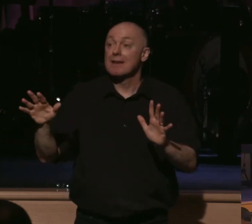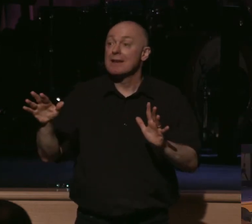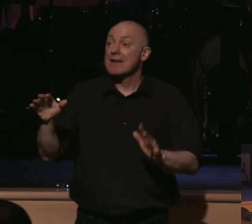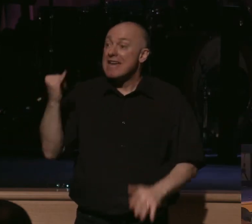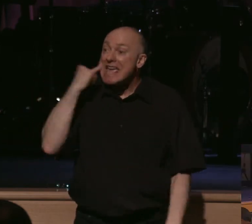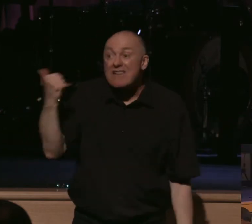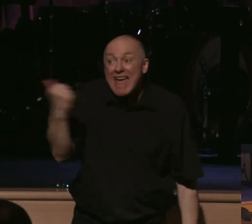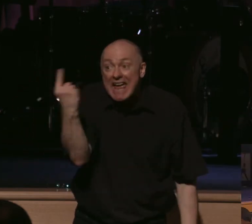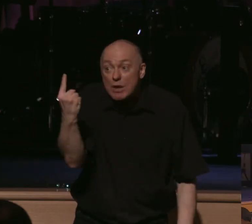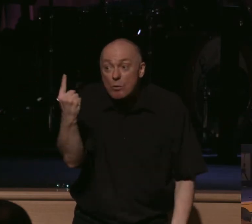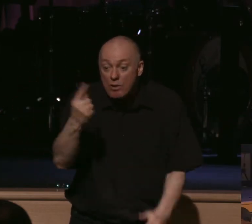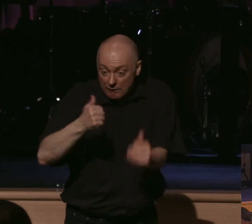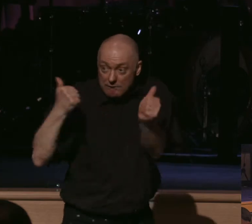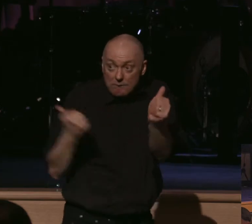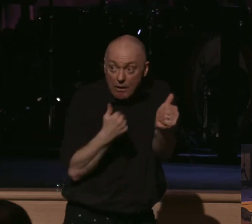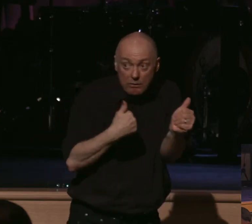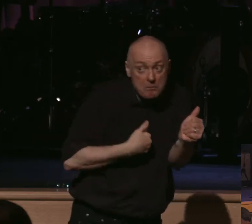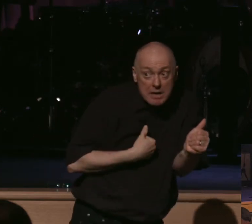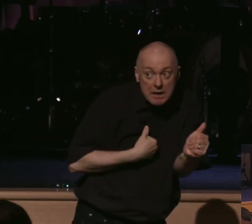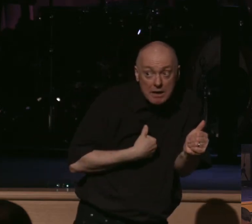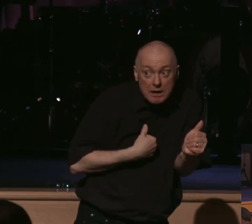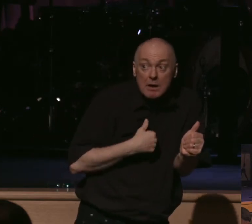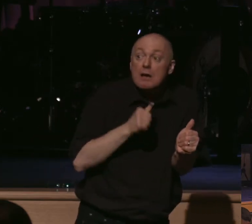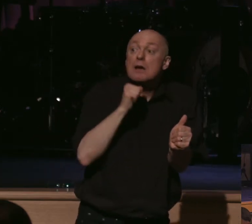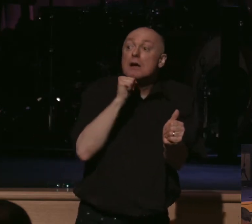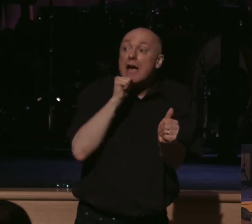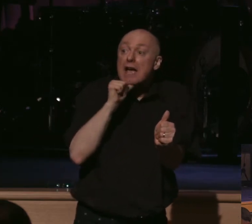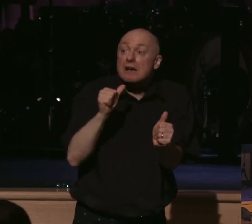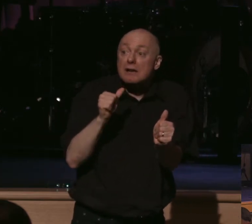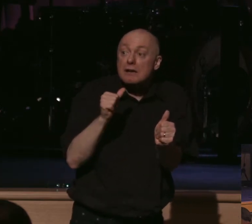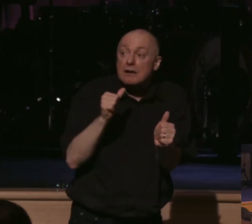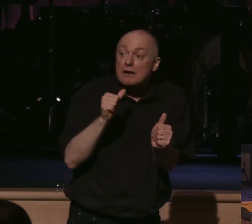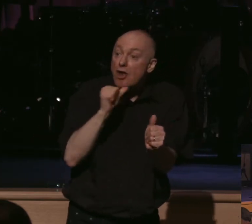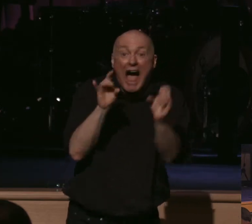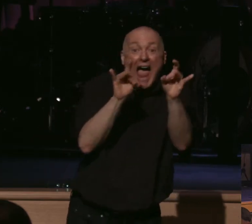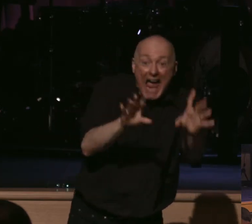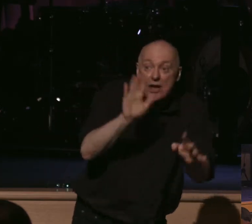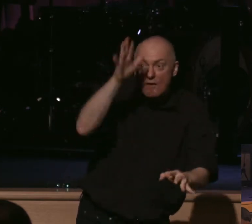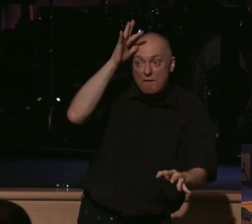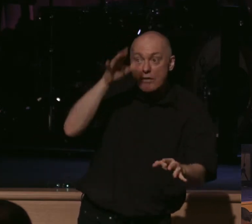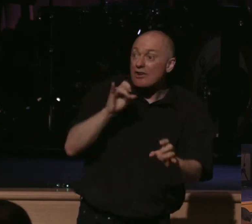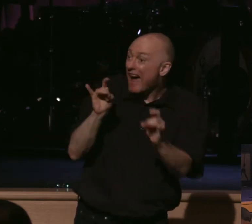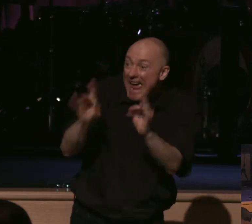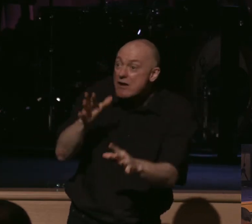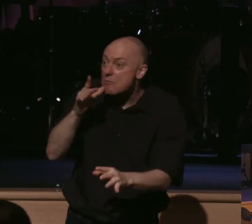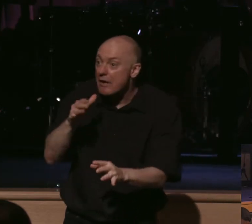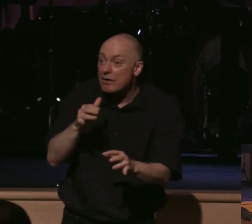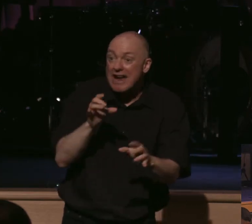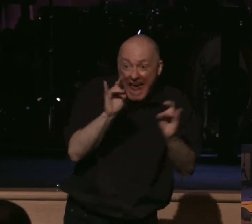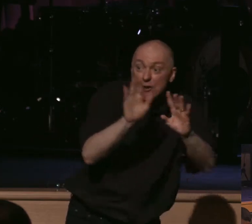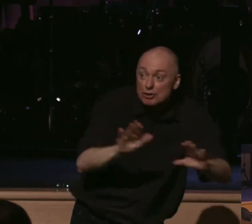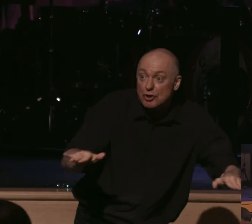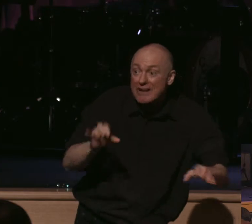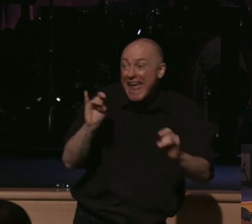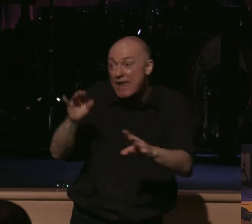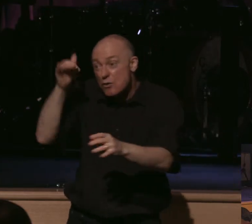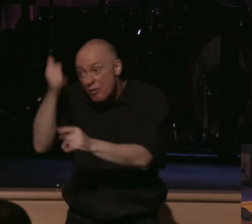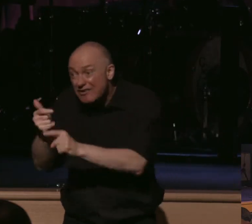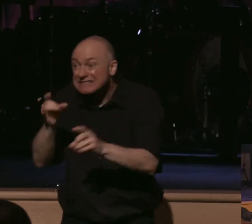if anyone comes to me and does not hate his own father and mother and wife and children and brothers and sisters,